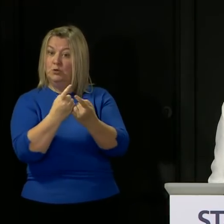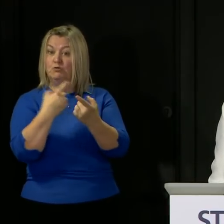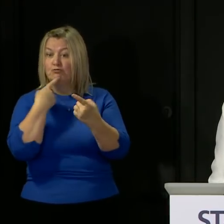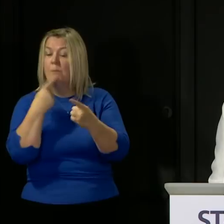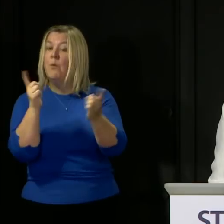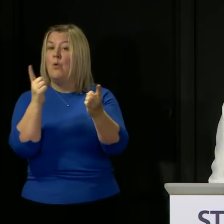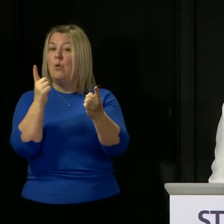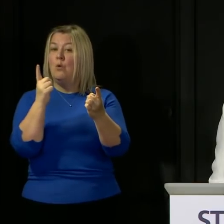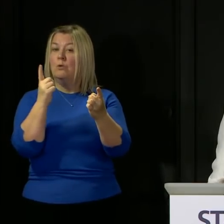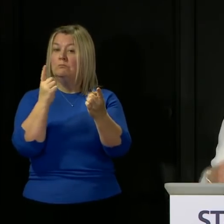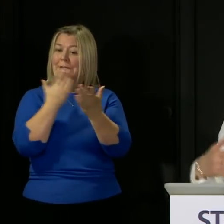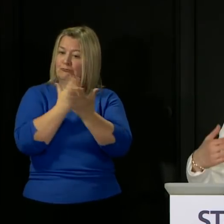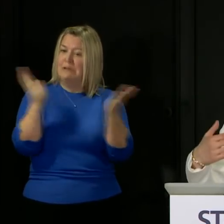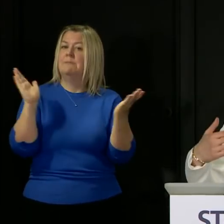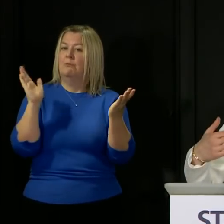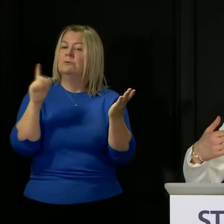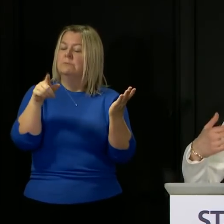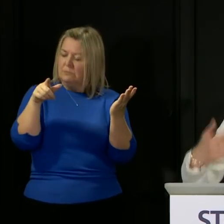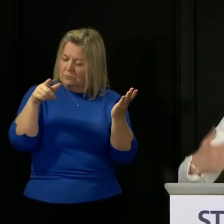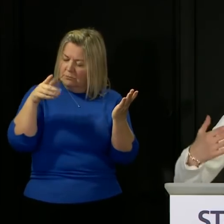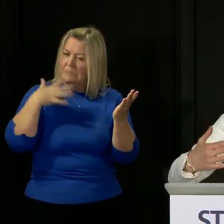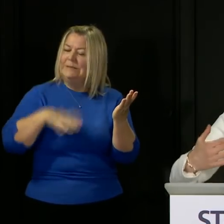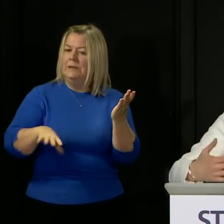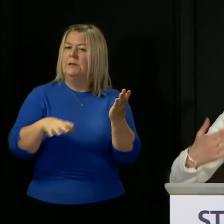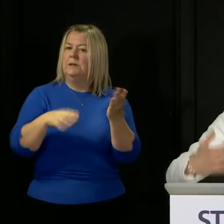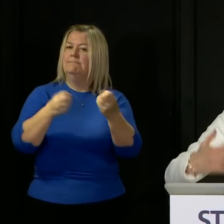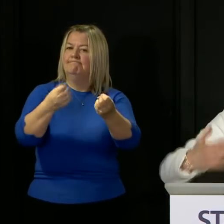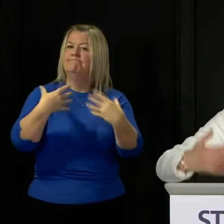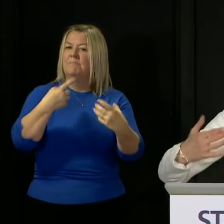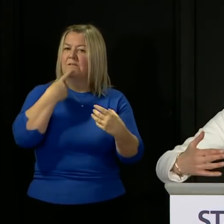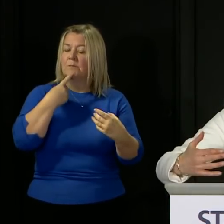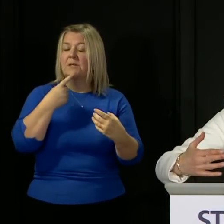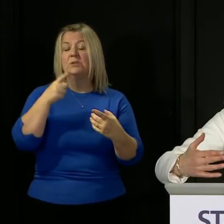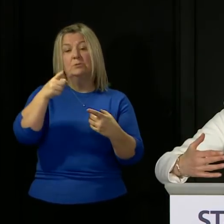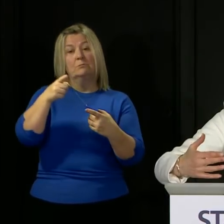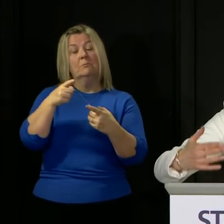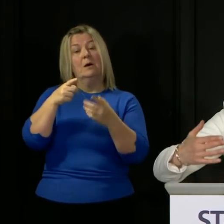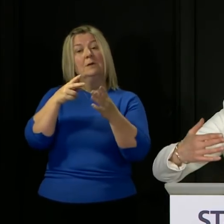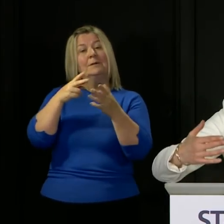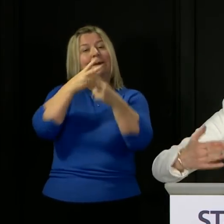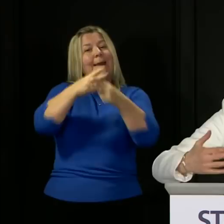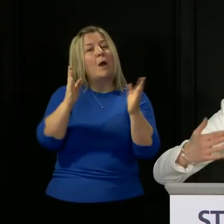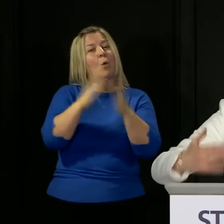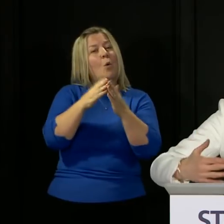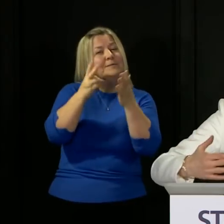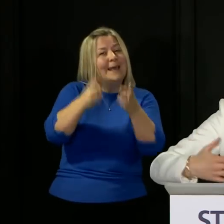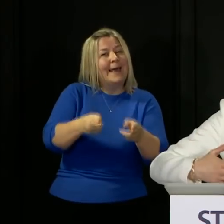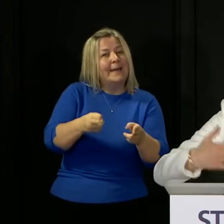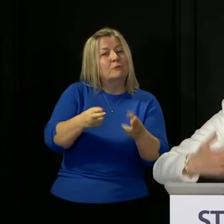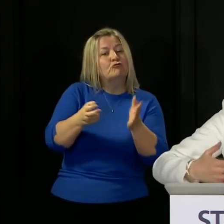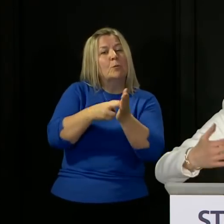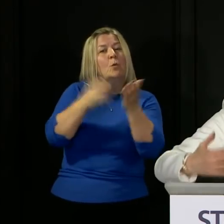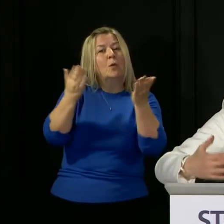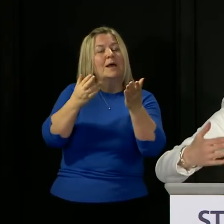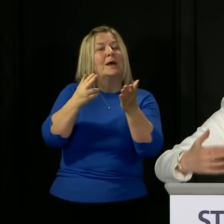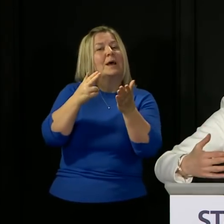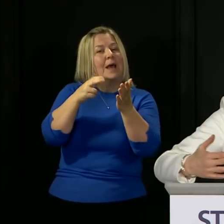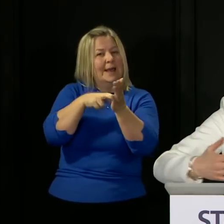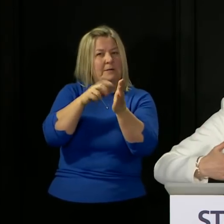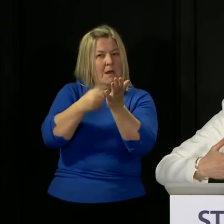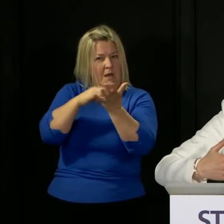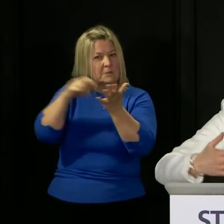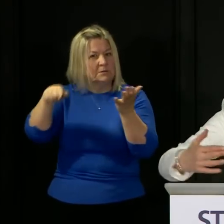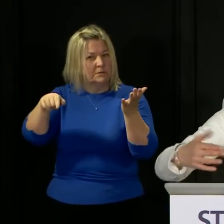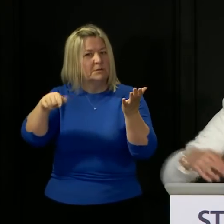work that's been taken forward but care home deaths are reported through the National Records for Scotland figures that are published every